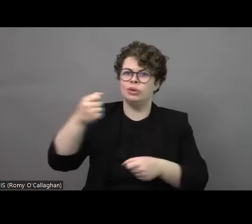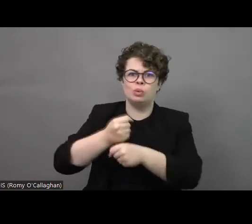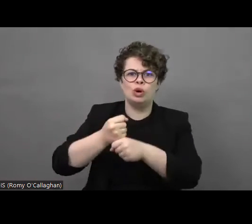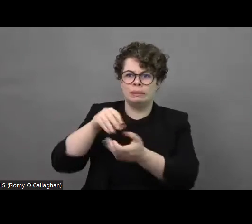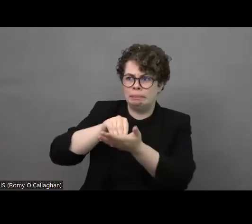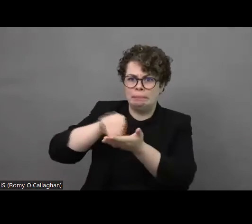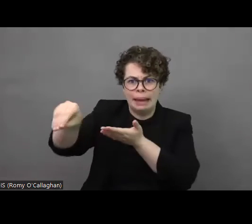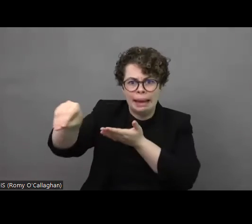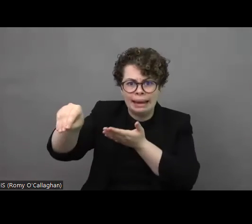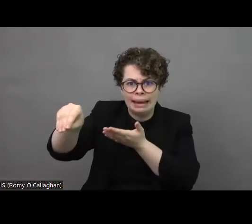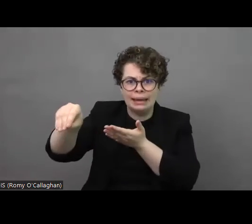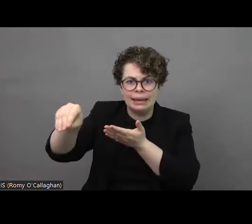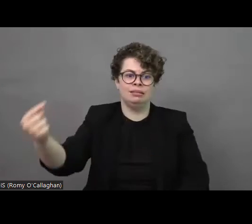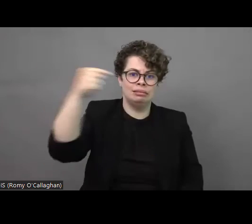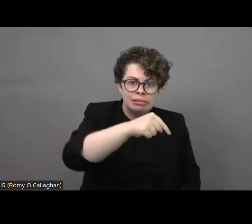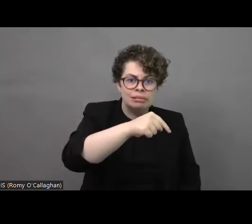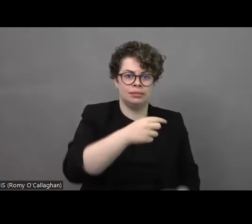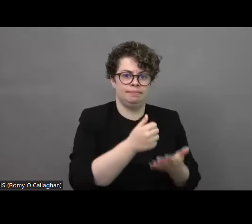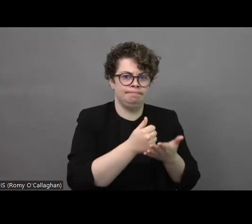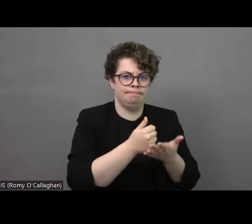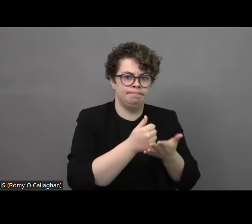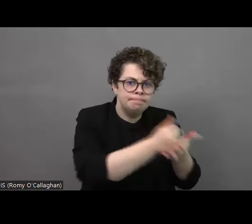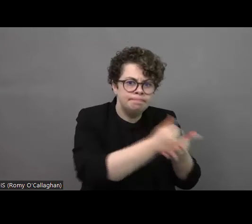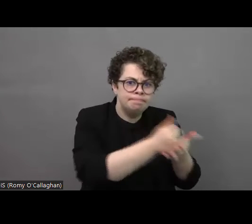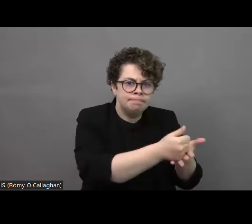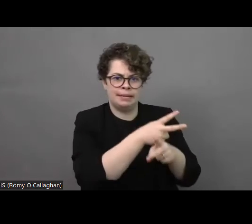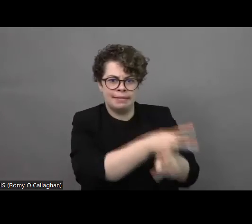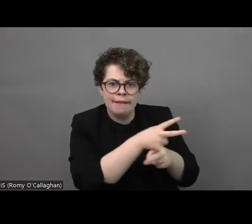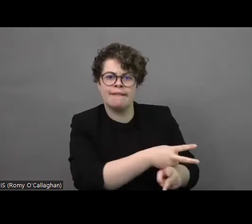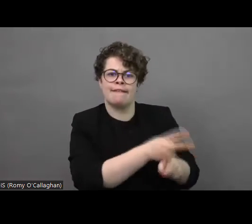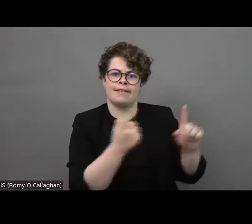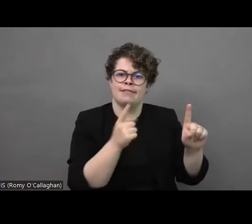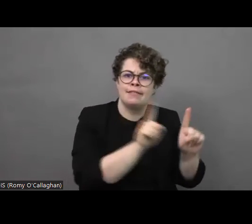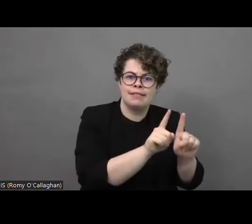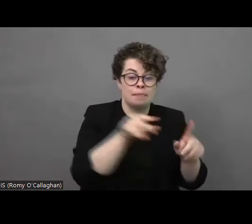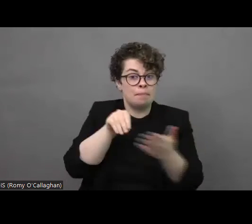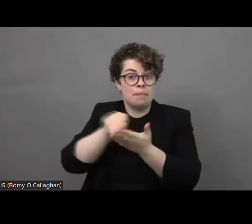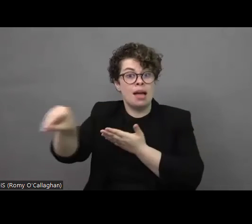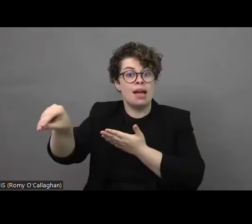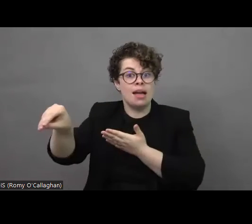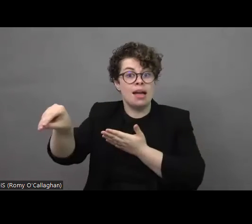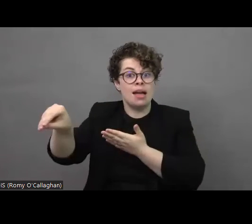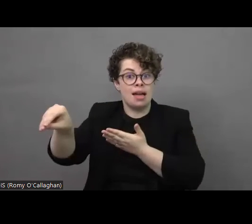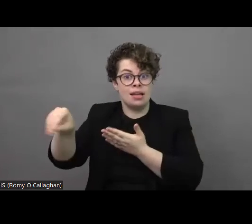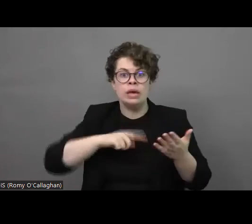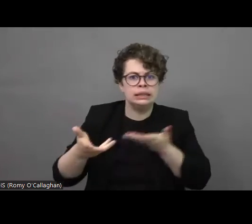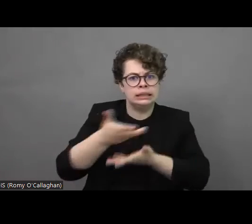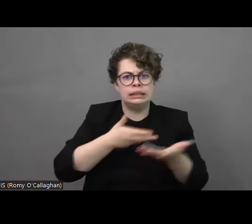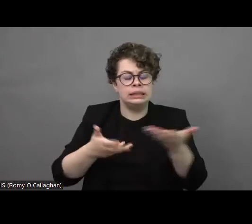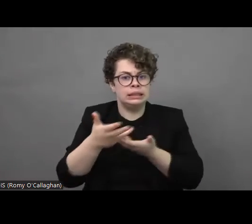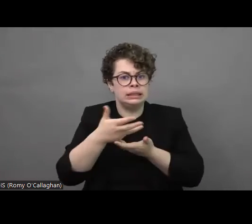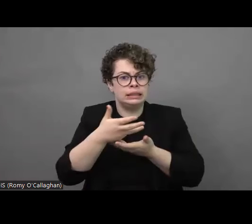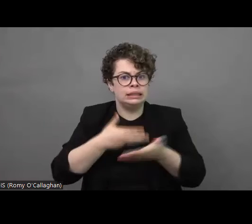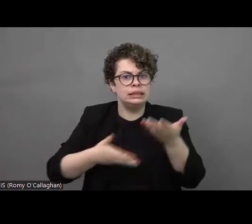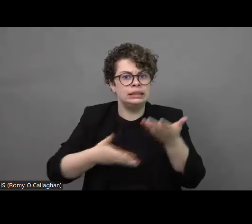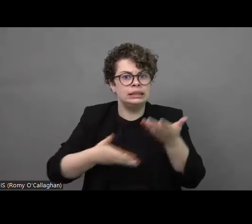would be paid for and that they would become service providers on a paid basis so there is such possibility